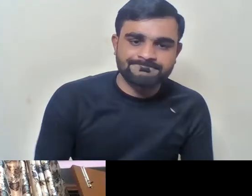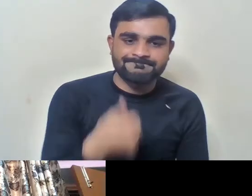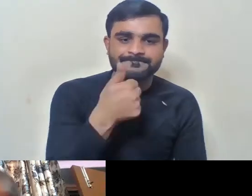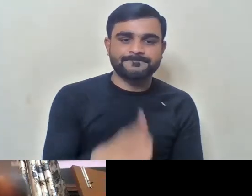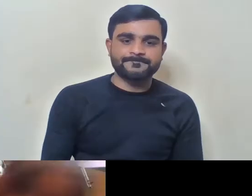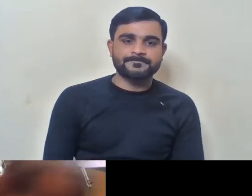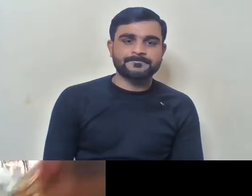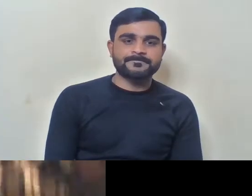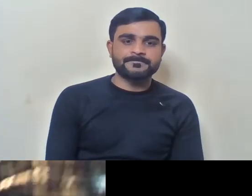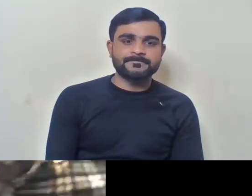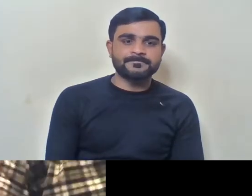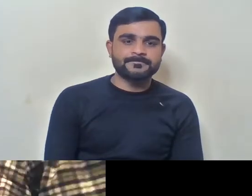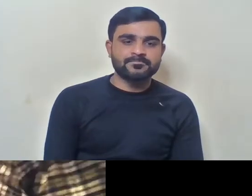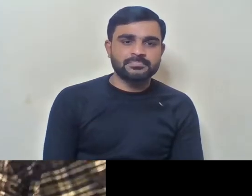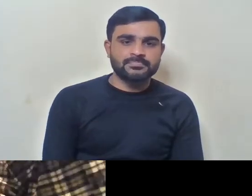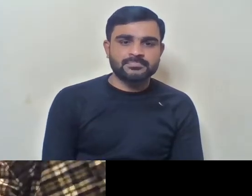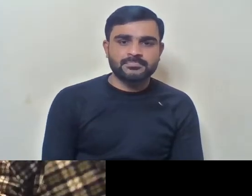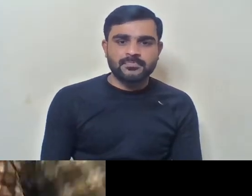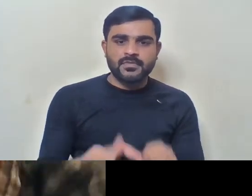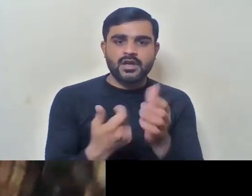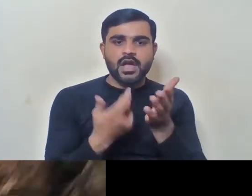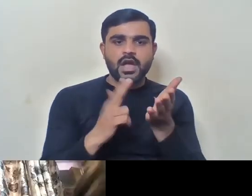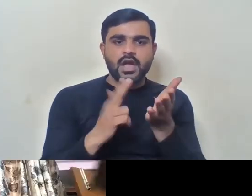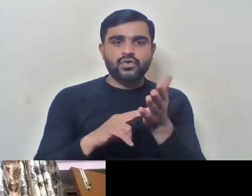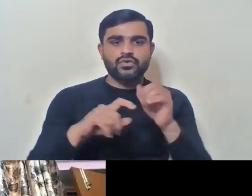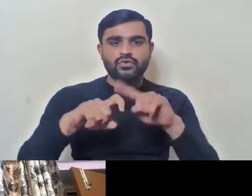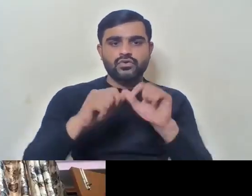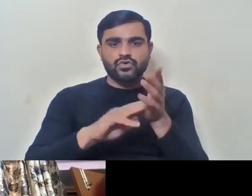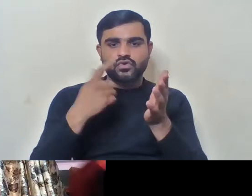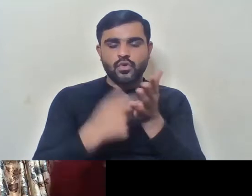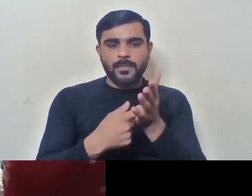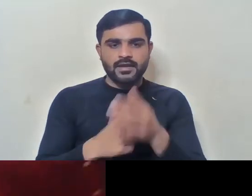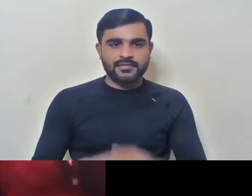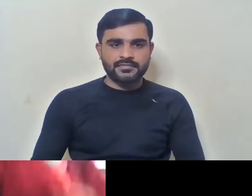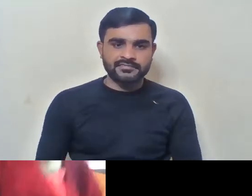We have Arun Kumar Singh Ji, who's raised his hand. Arun Ji.